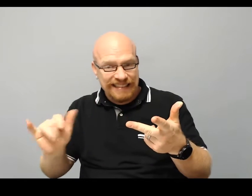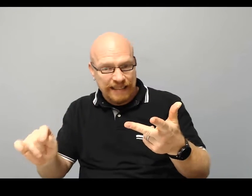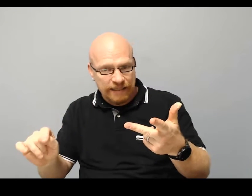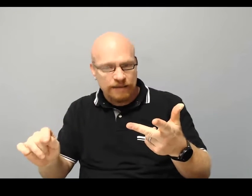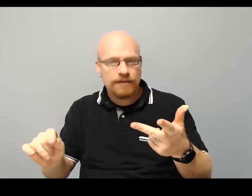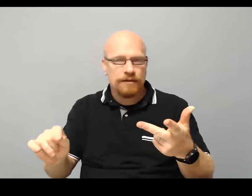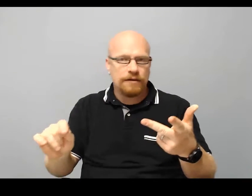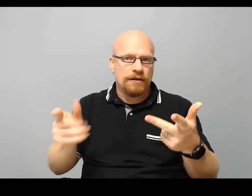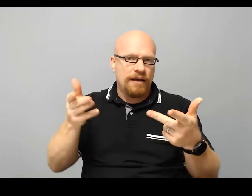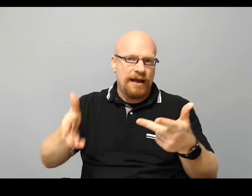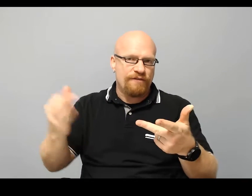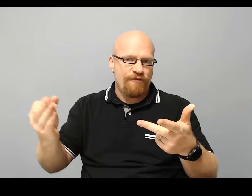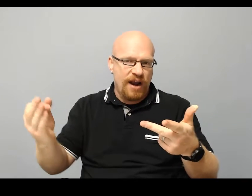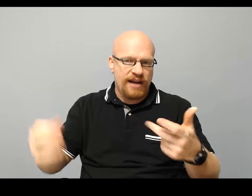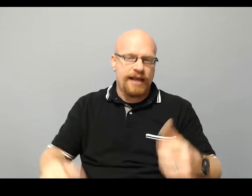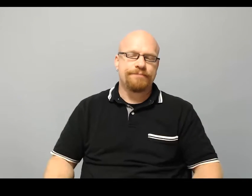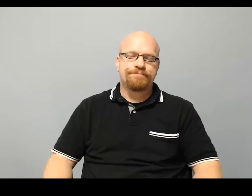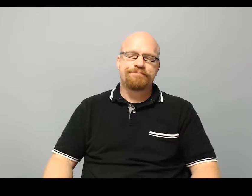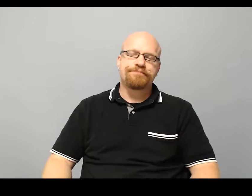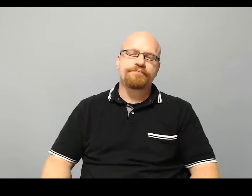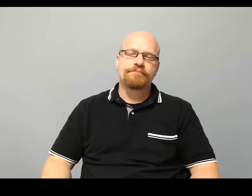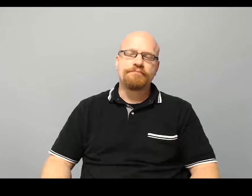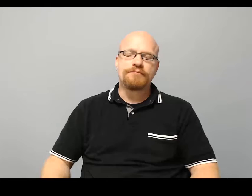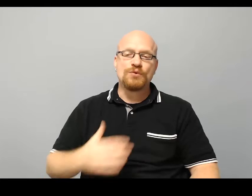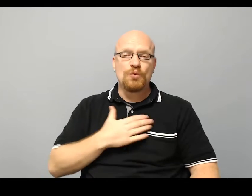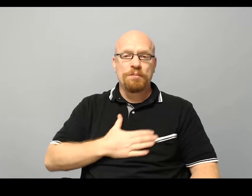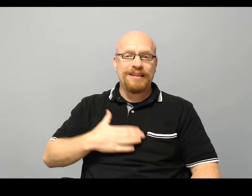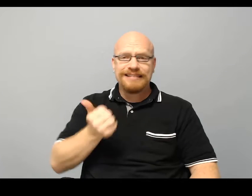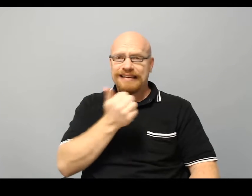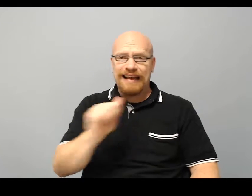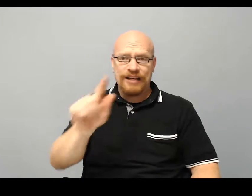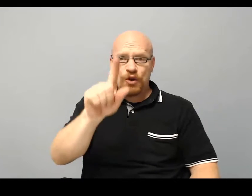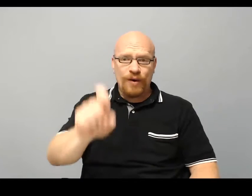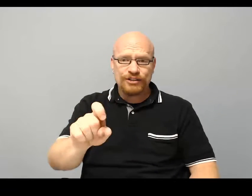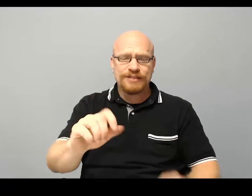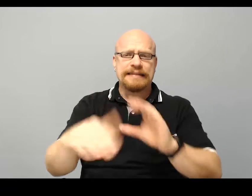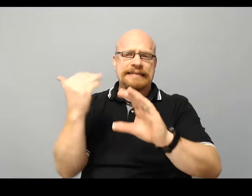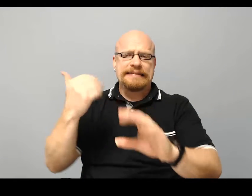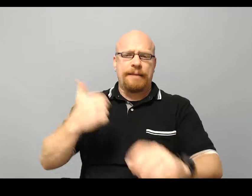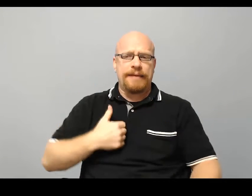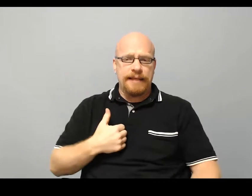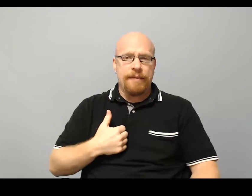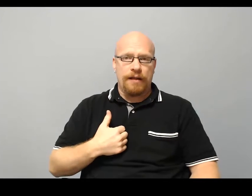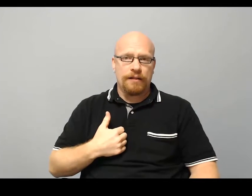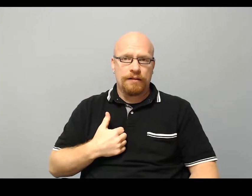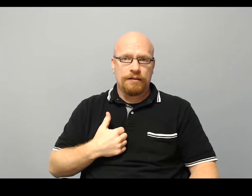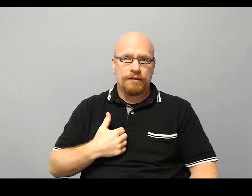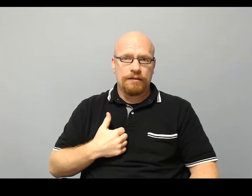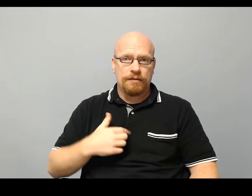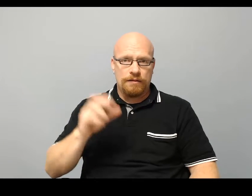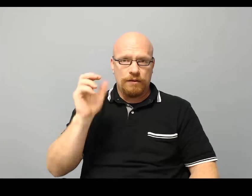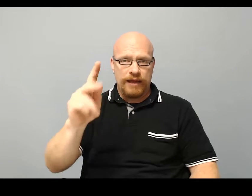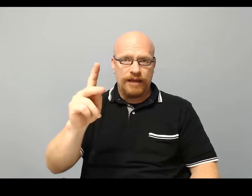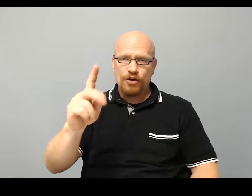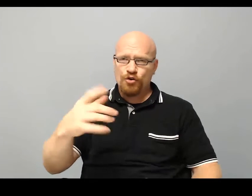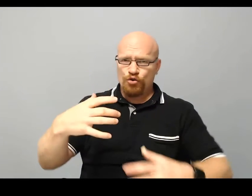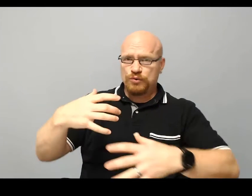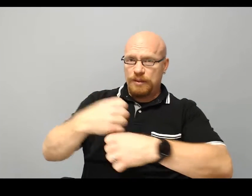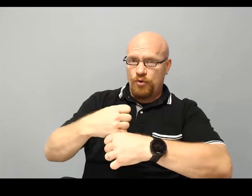it after Friday. Okay? Well, please, any question, send me an email. Okay? To summarize,